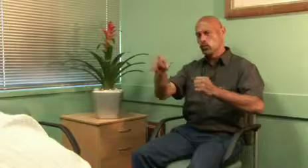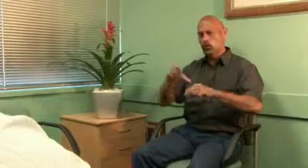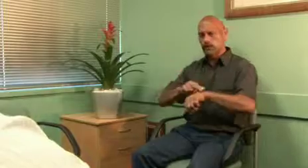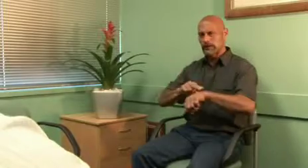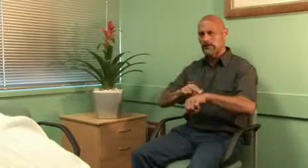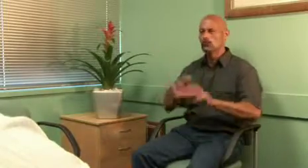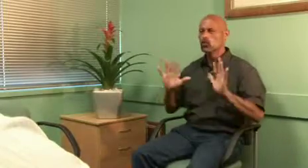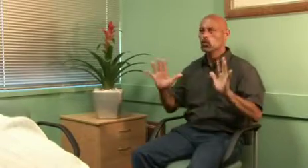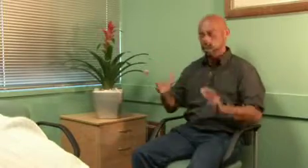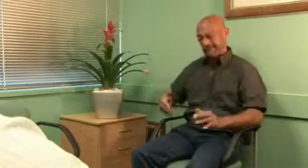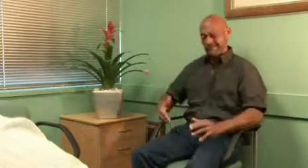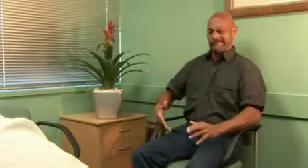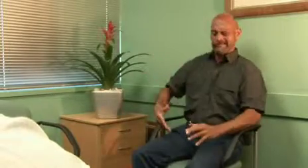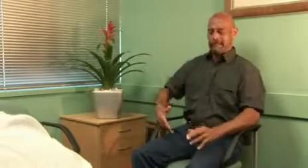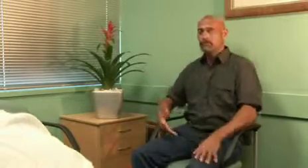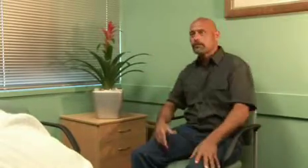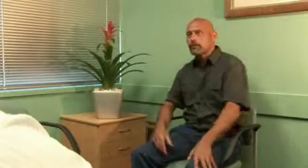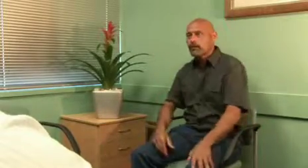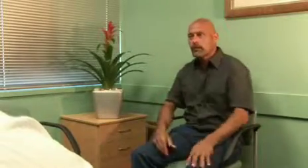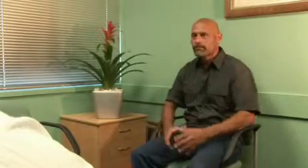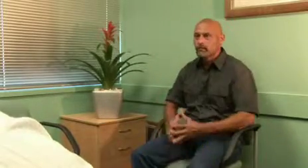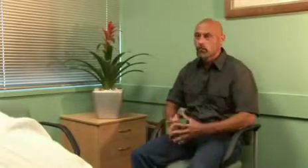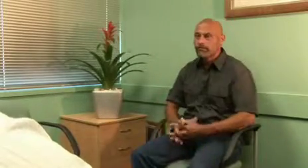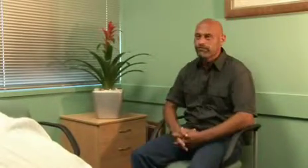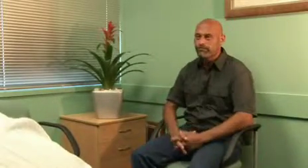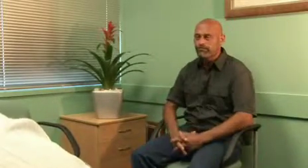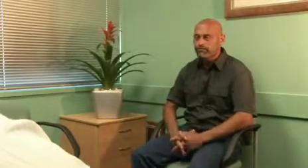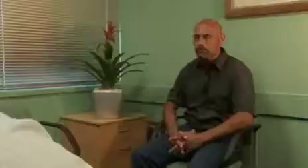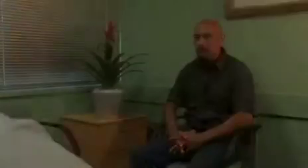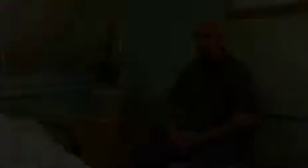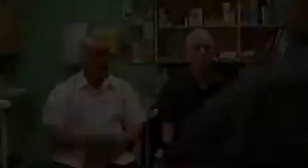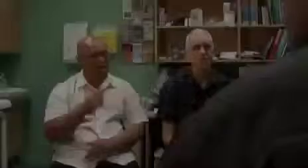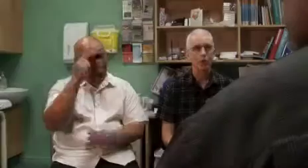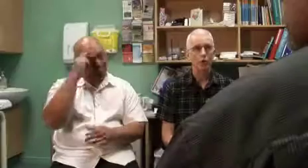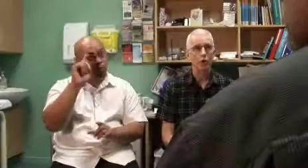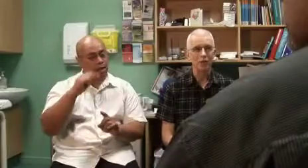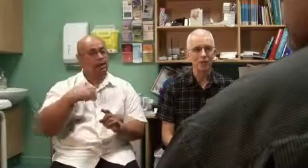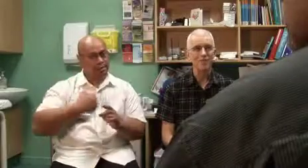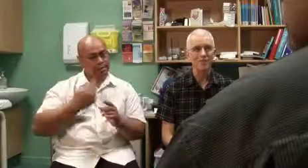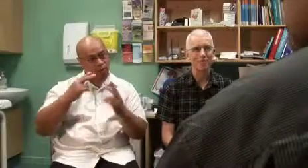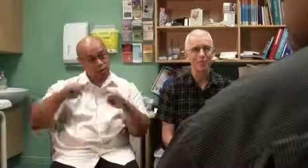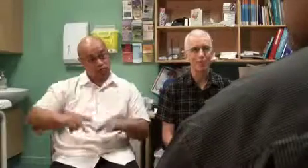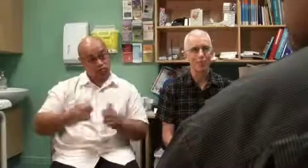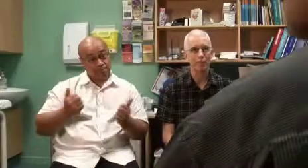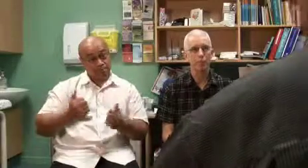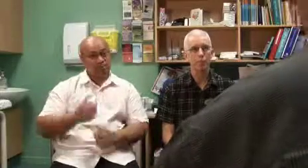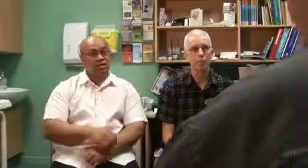So I thought it's best if need to go see a doctor to find out exactly what's going on here. I need to have a look please.